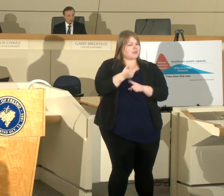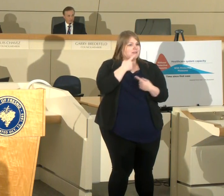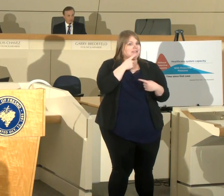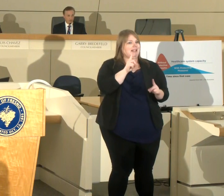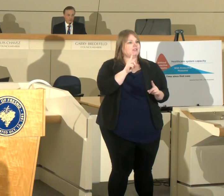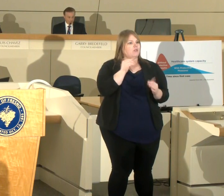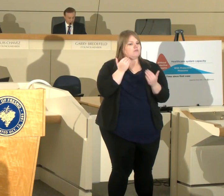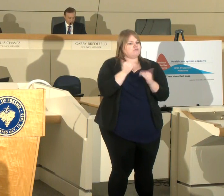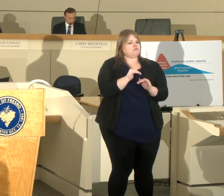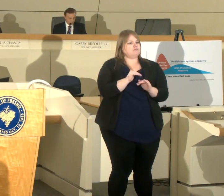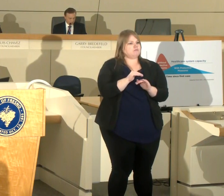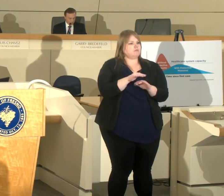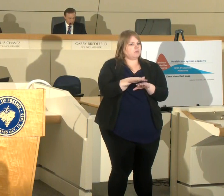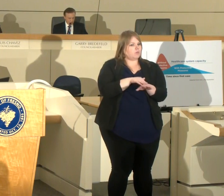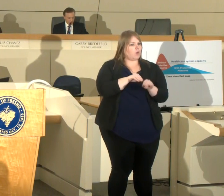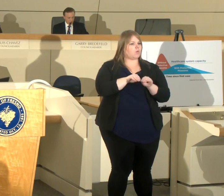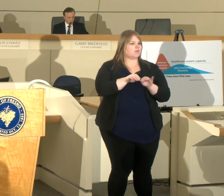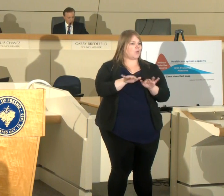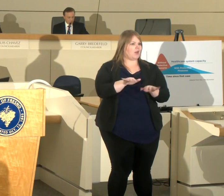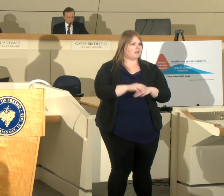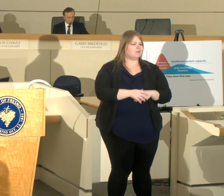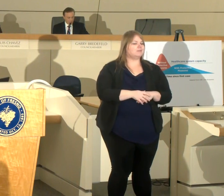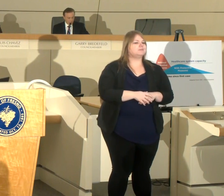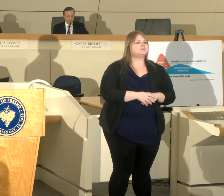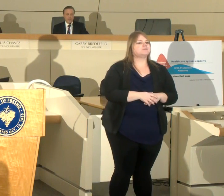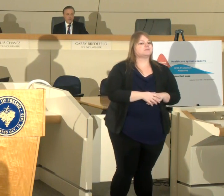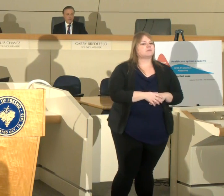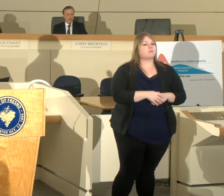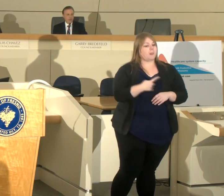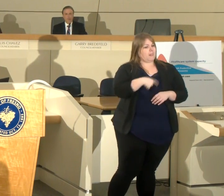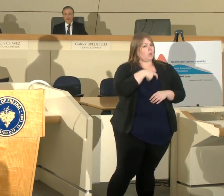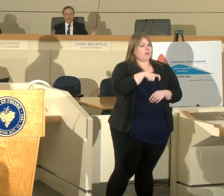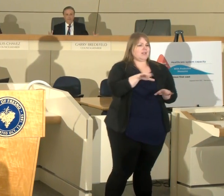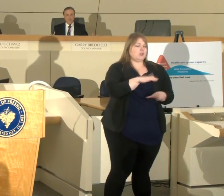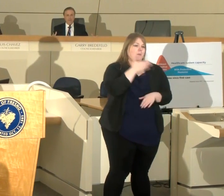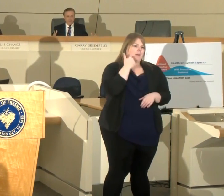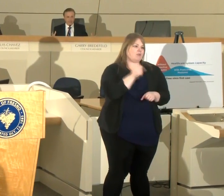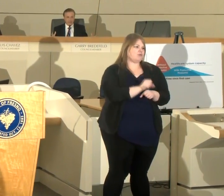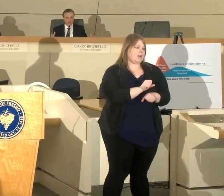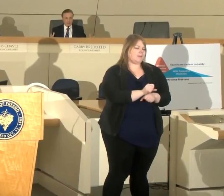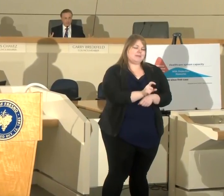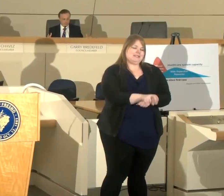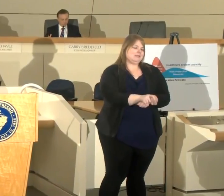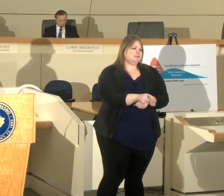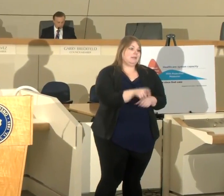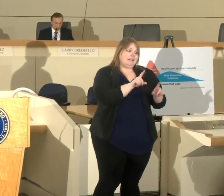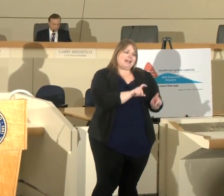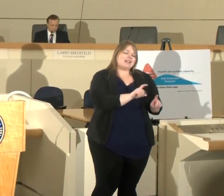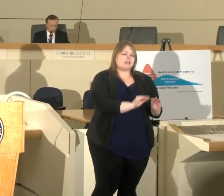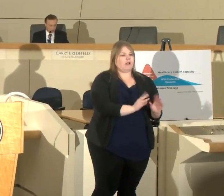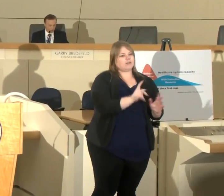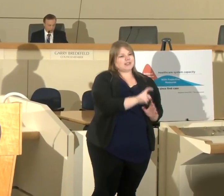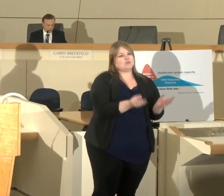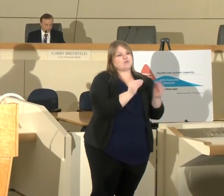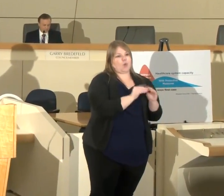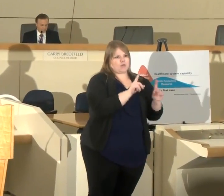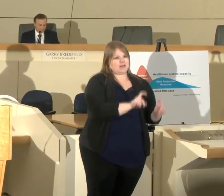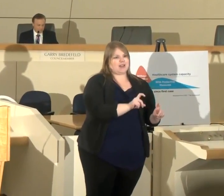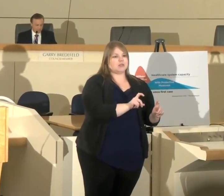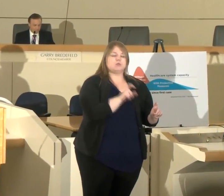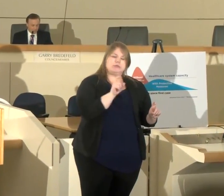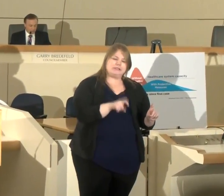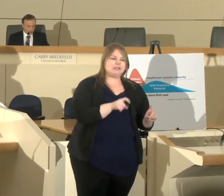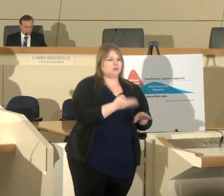the spread of coronavirus so we need to do a better job obviously at testing we've been behind the curve on that